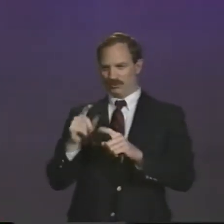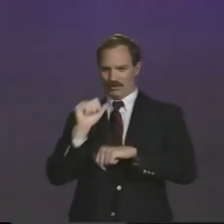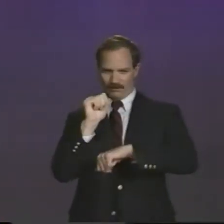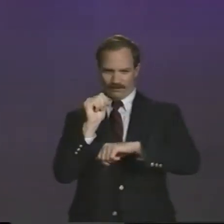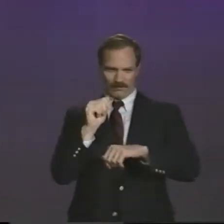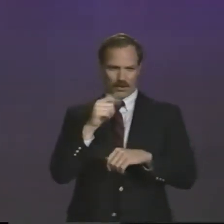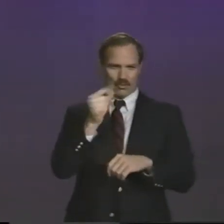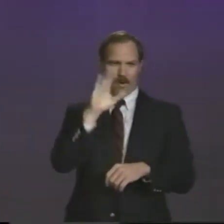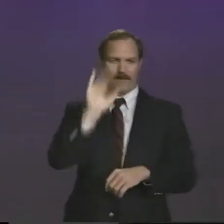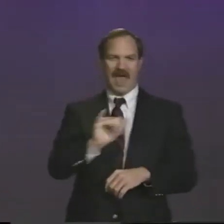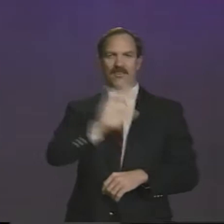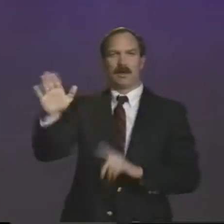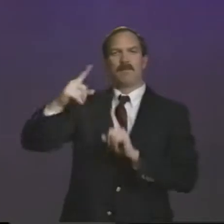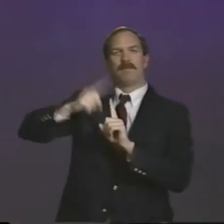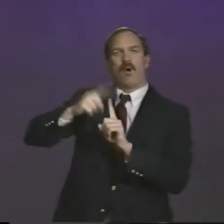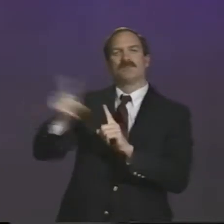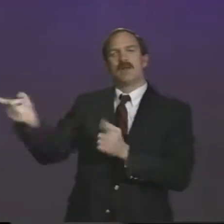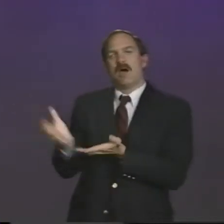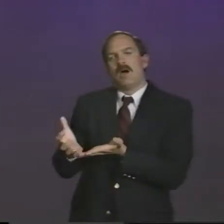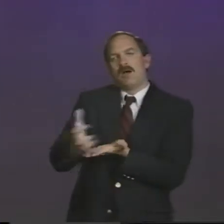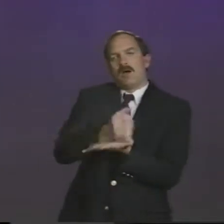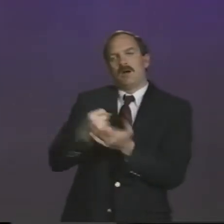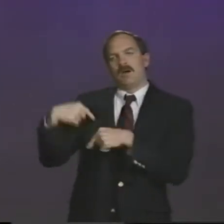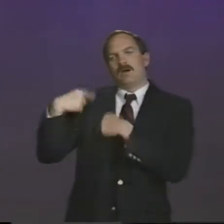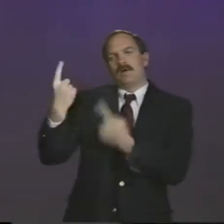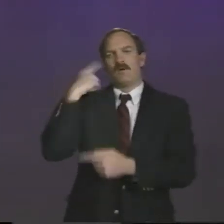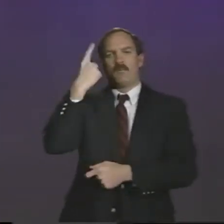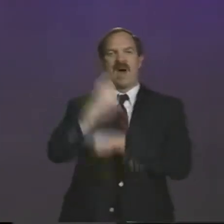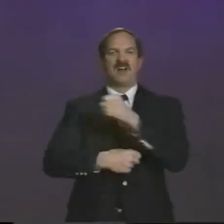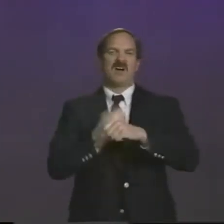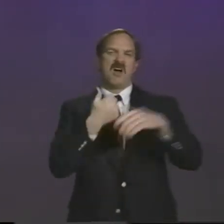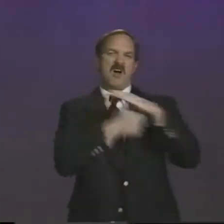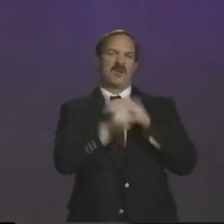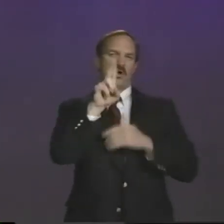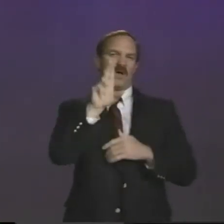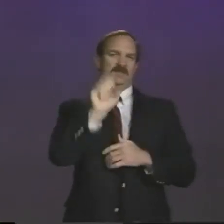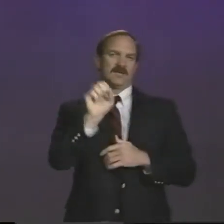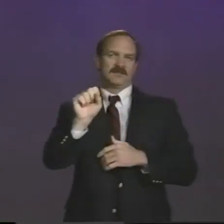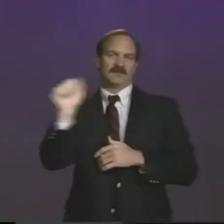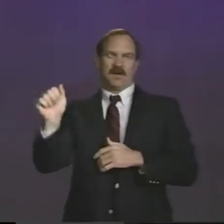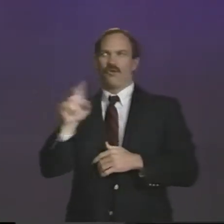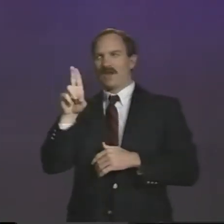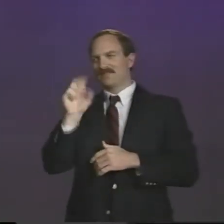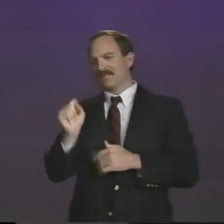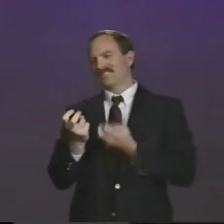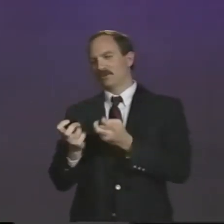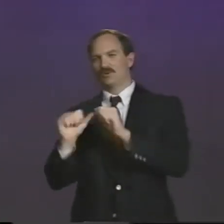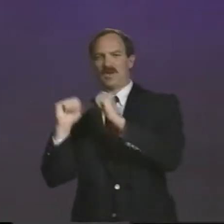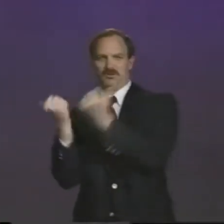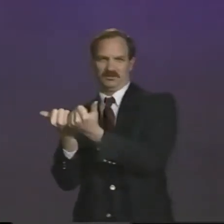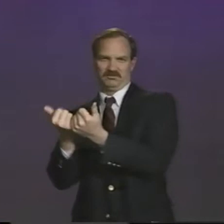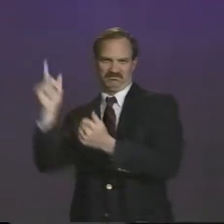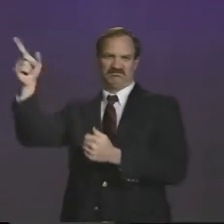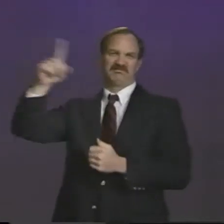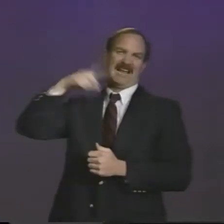might be how it is we go through the selection process. What we do is look at the points that they've earned for a year under the USSCA, which is the United States